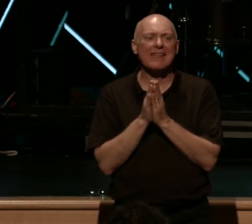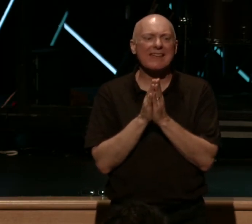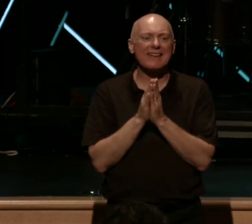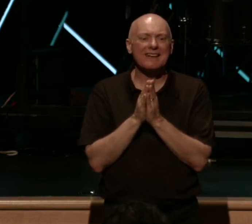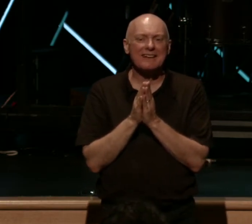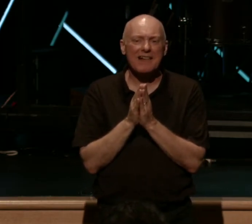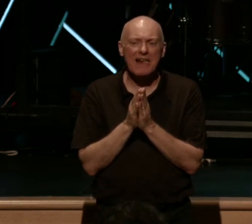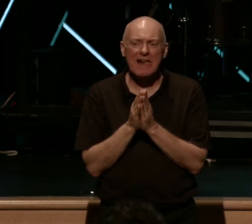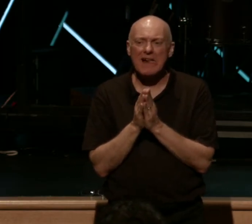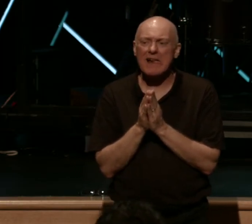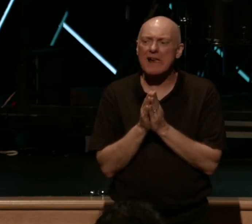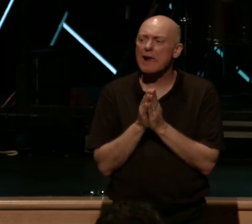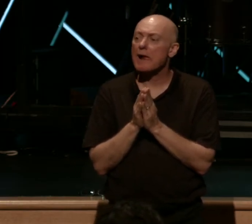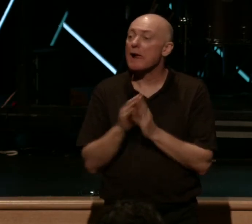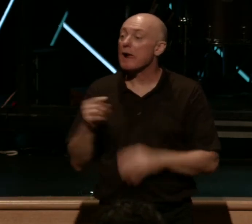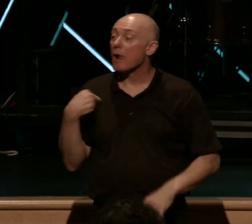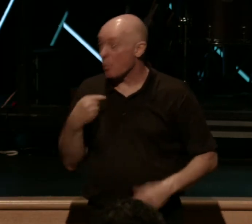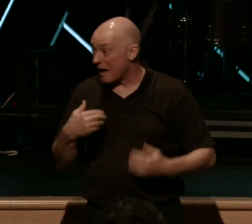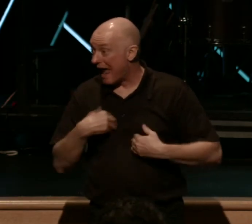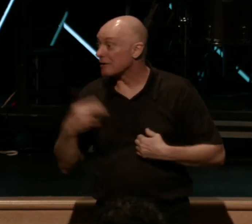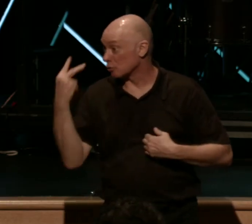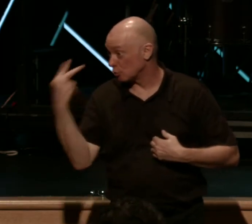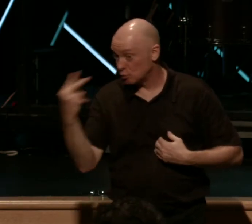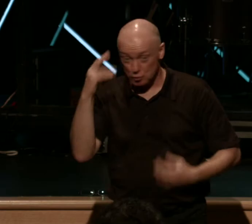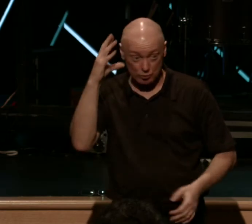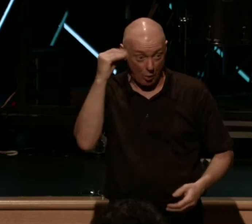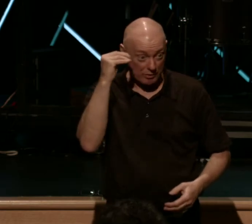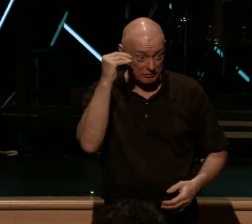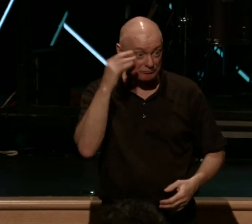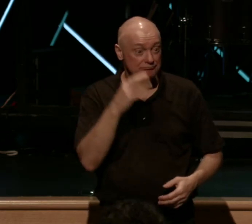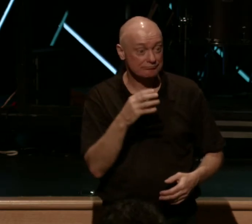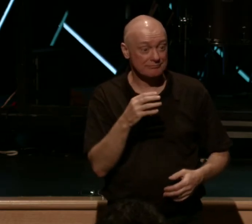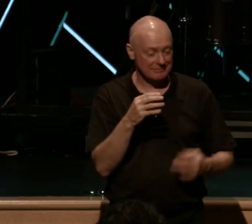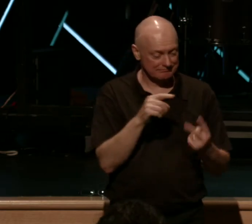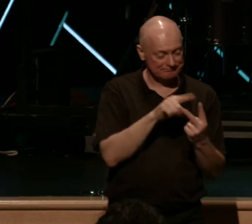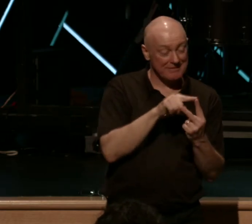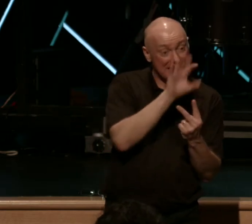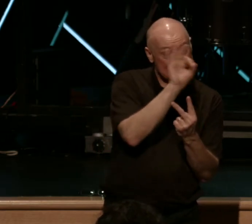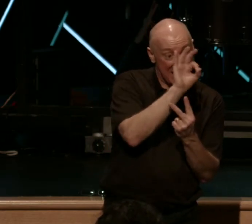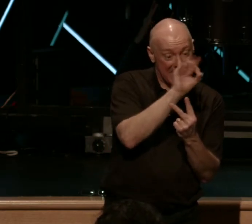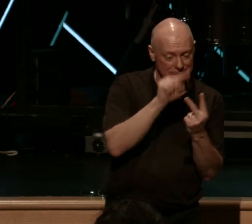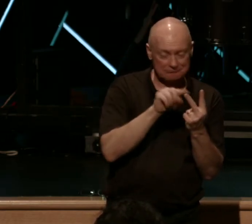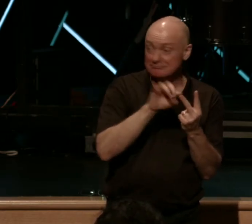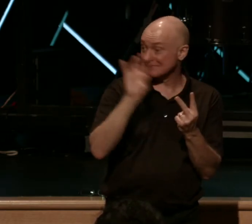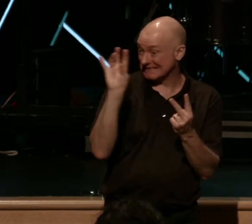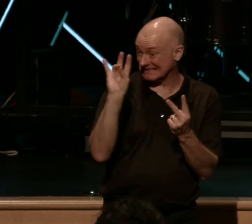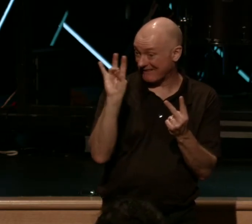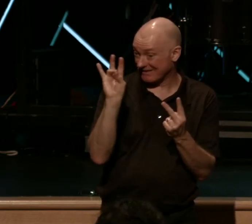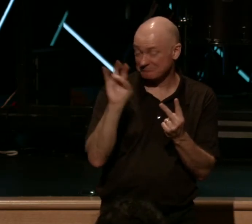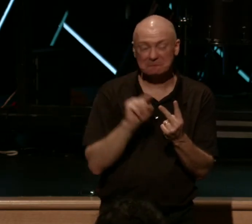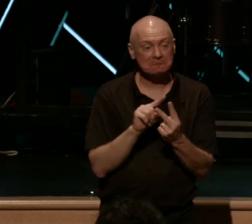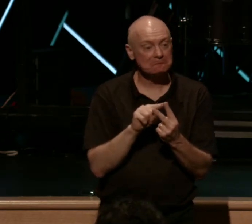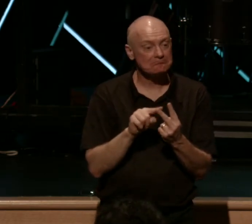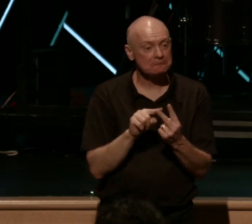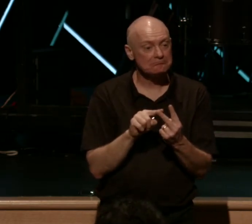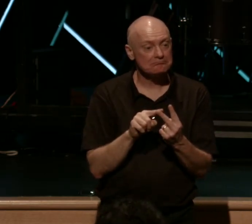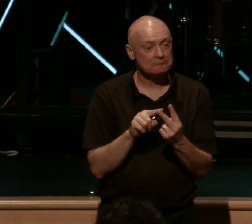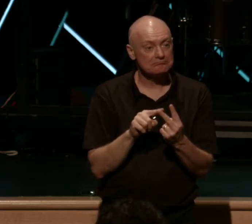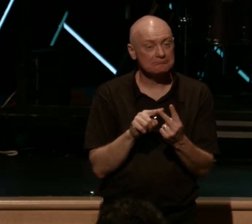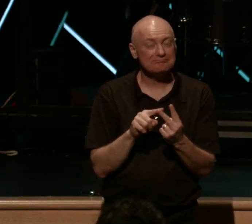so we have two boys, uh, they're nine and seven, just turned nine and seven, rig and